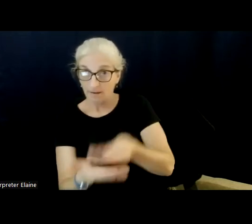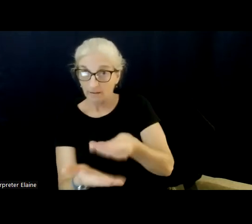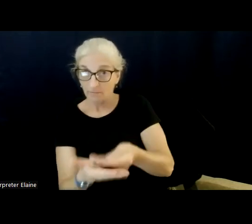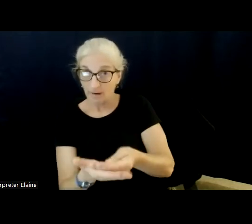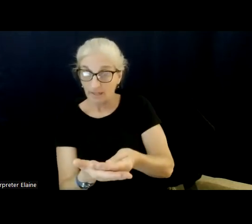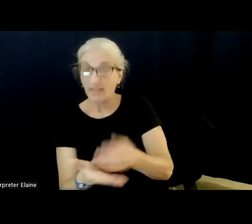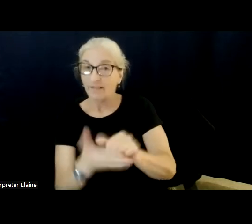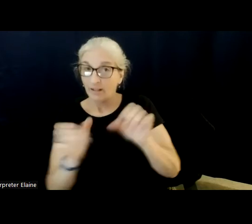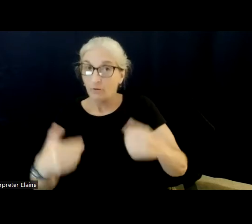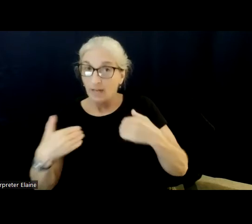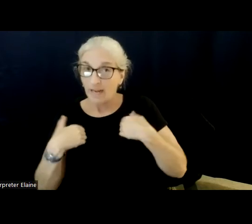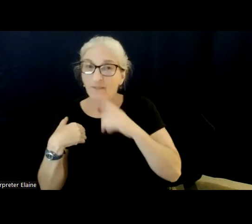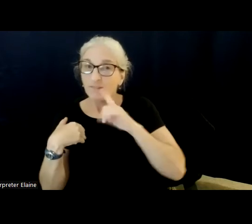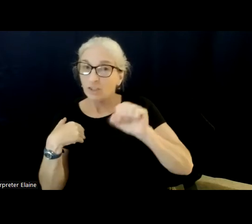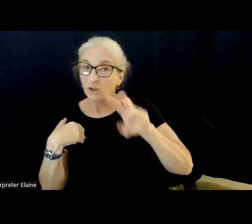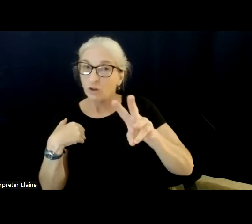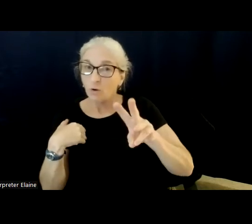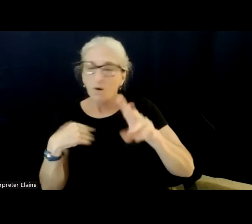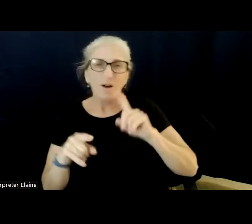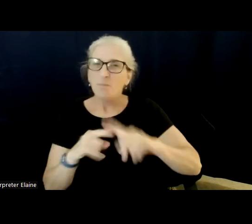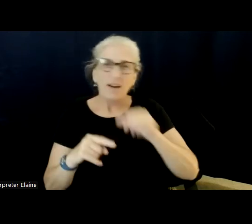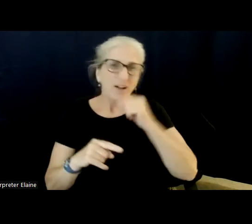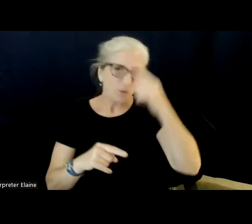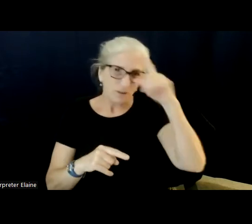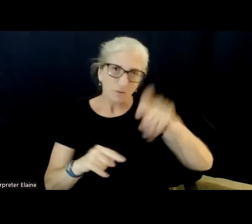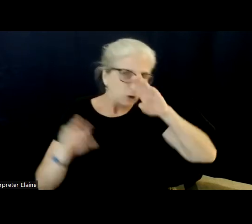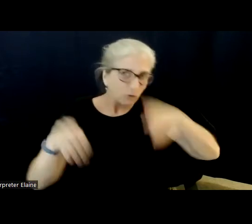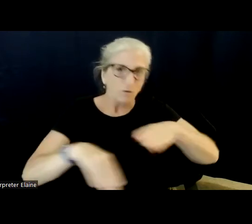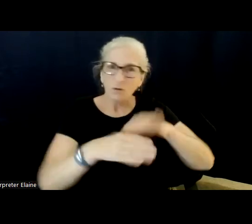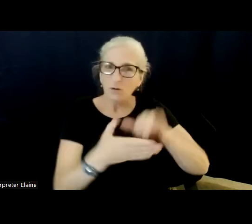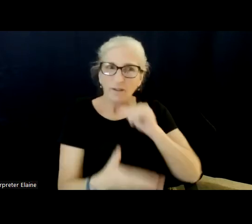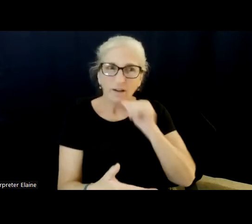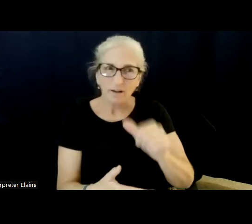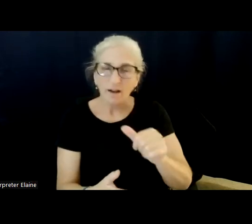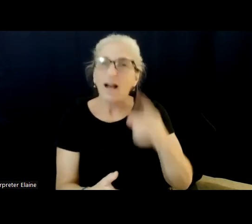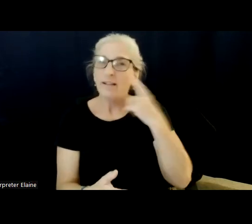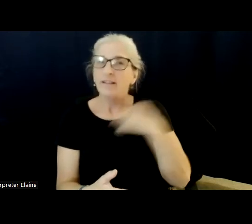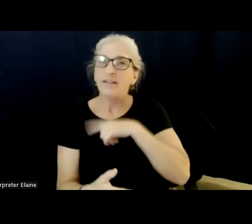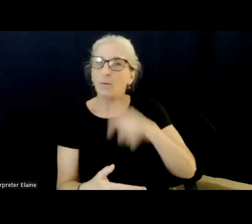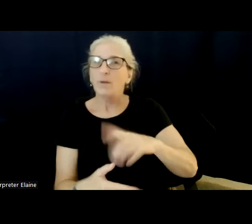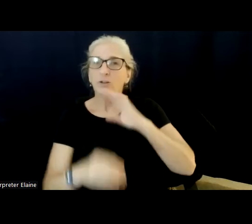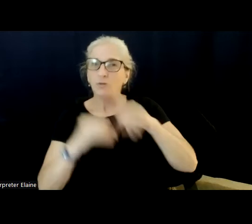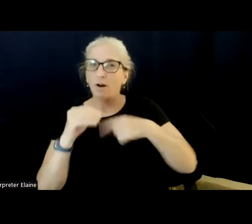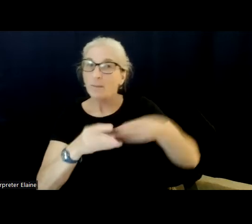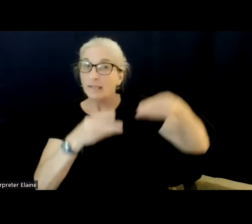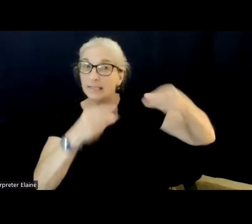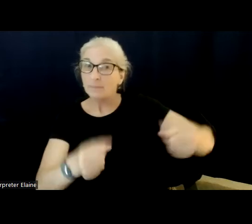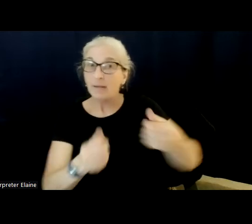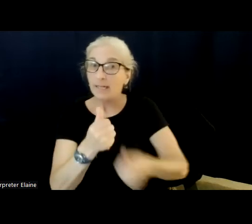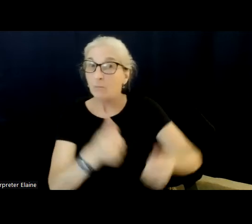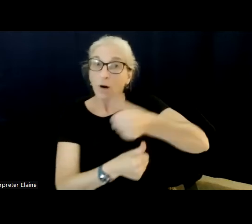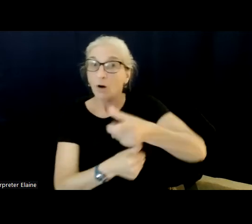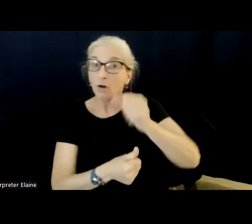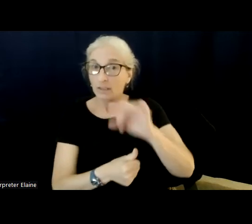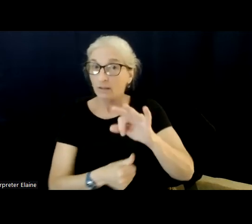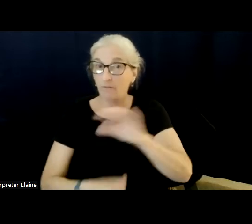But I don't really think that's the issue here that we need to address. I think the issue here that we really need to address is the spending priorities of Congress. And what we've seen,